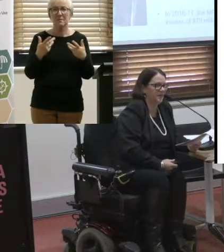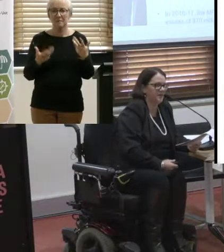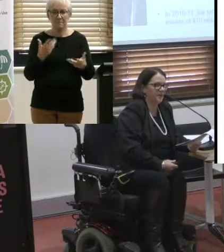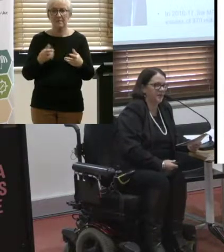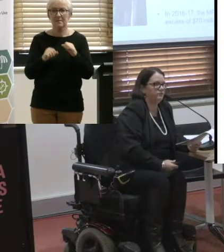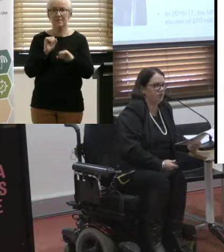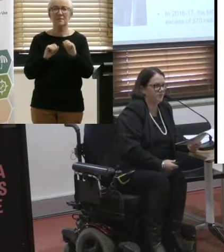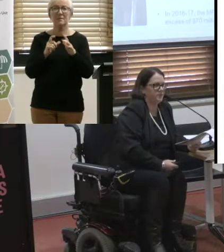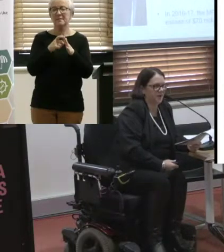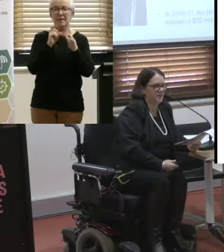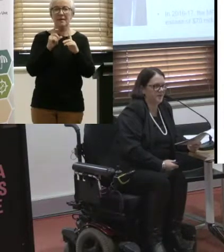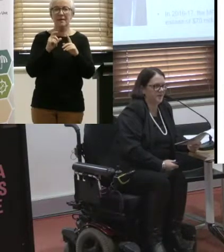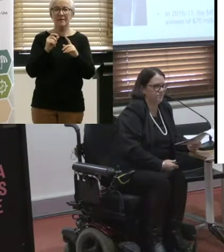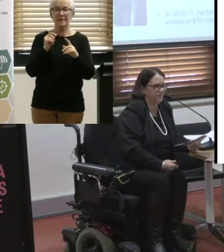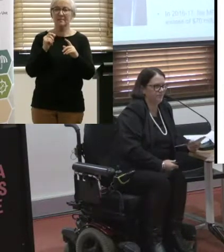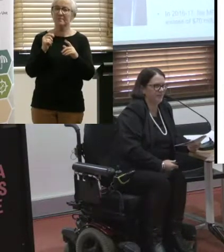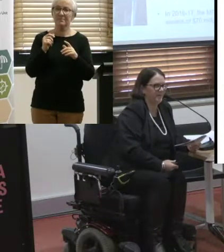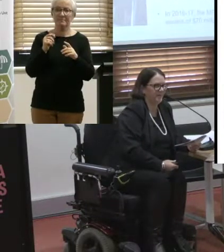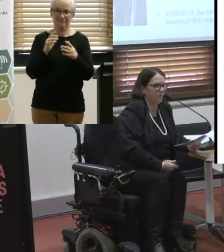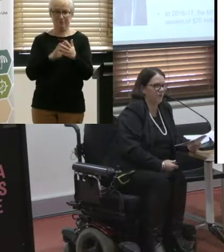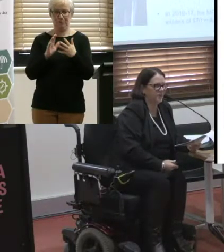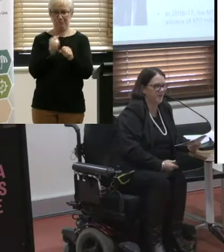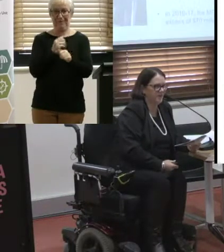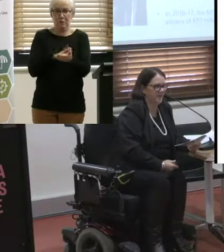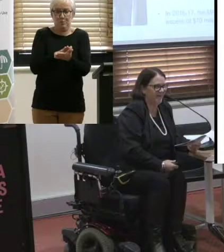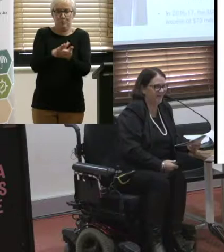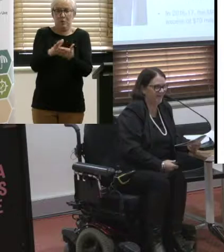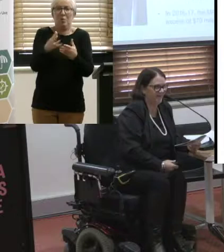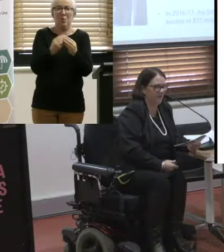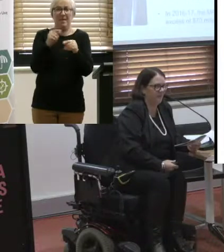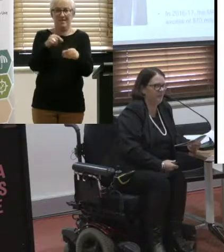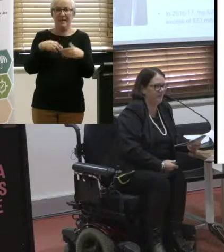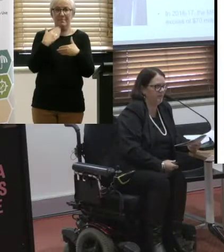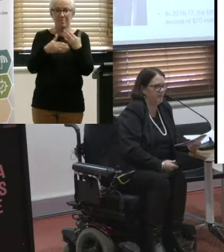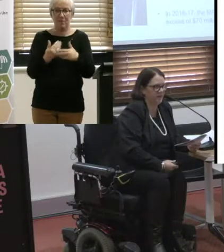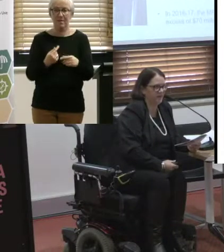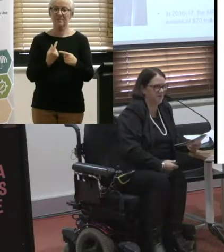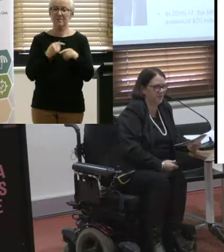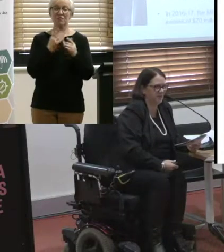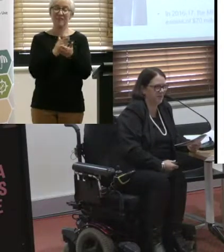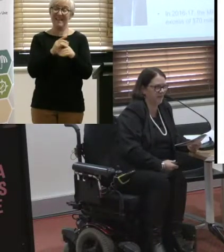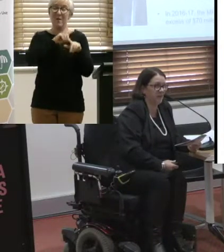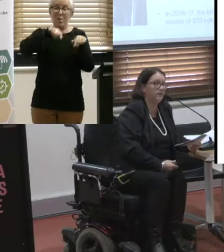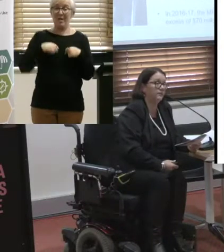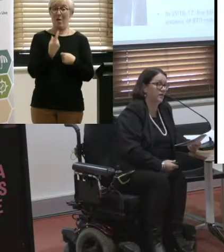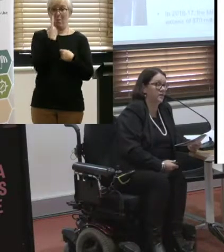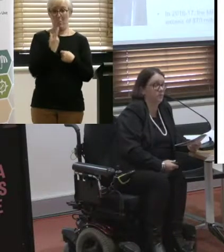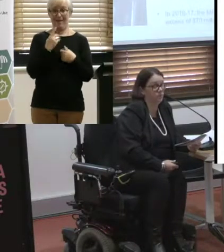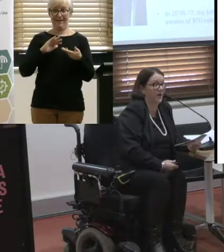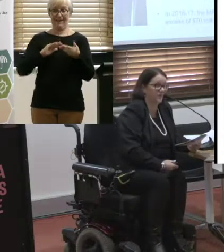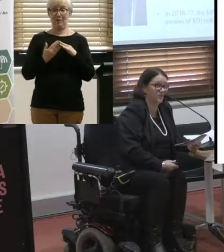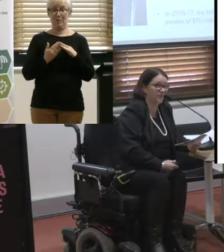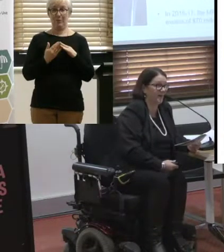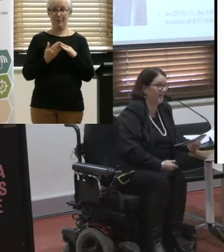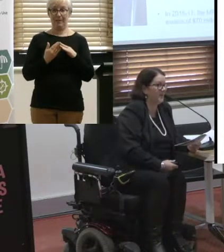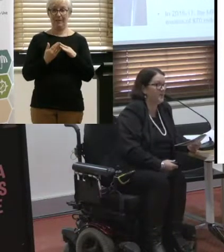involved in the process. But the thing is we're one community and I'm one member of that community and I really don't give